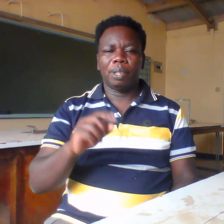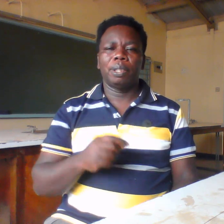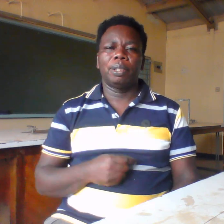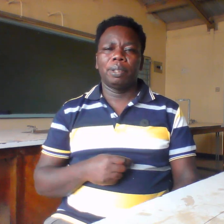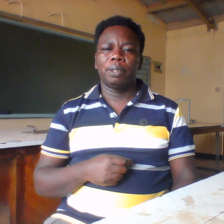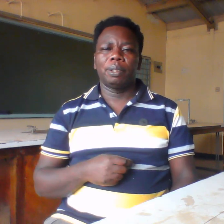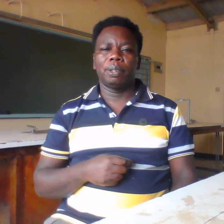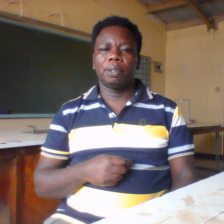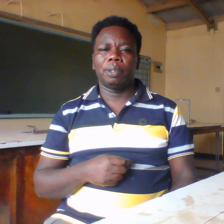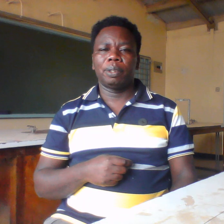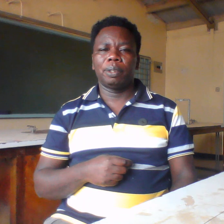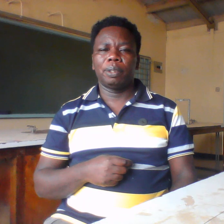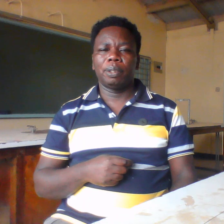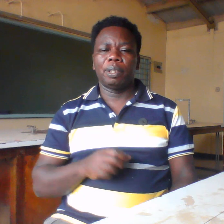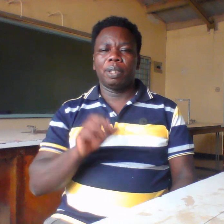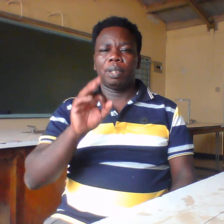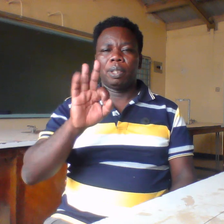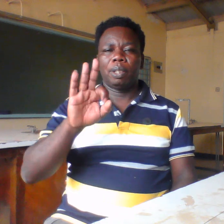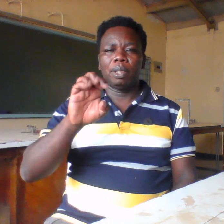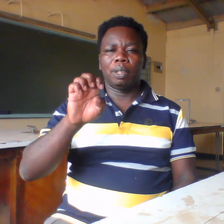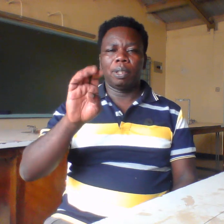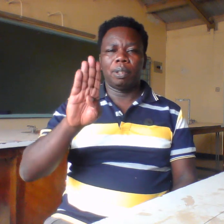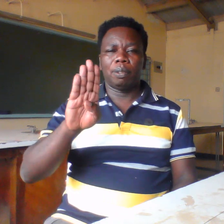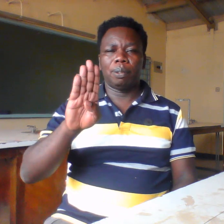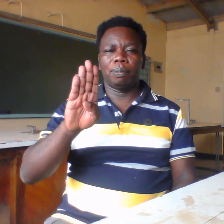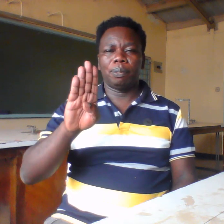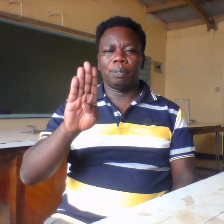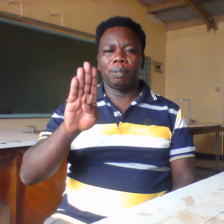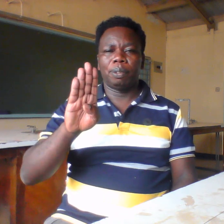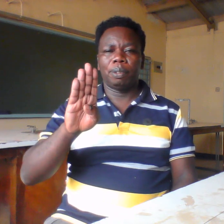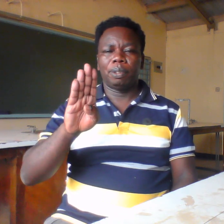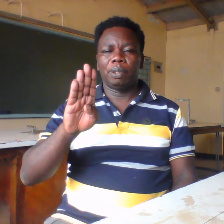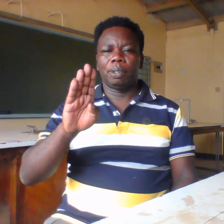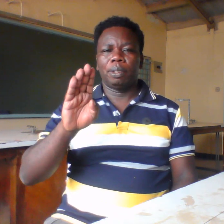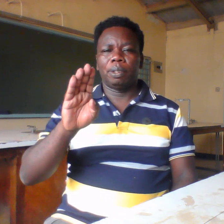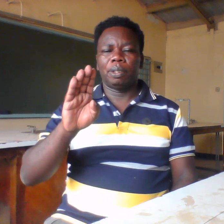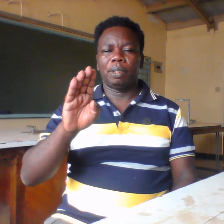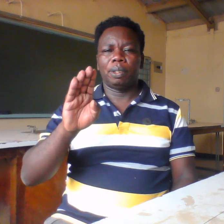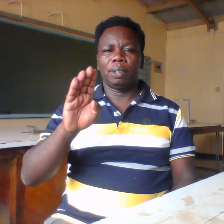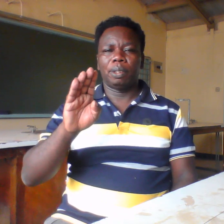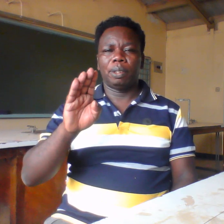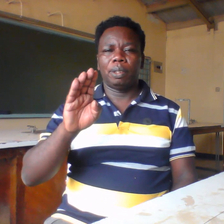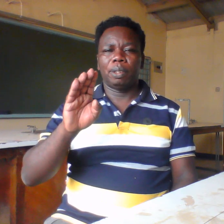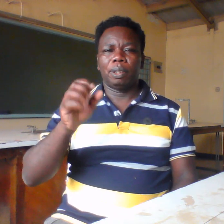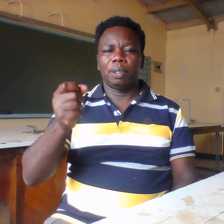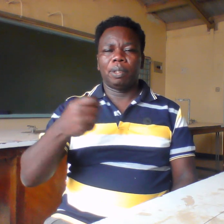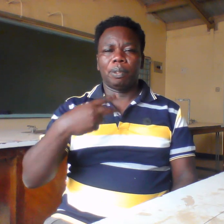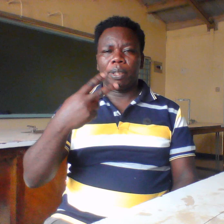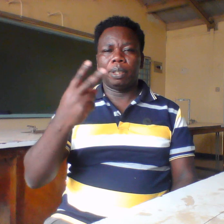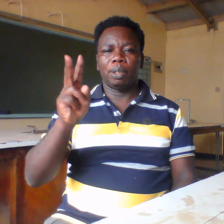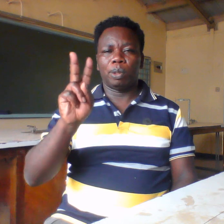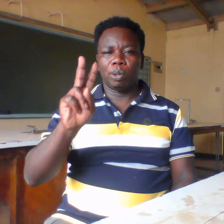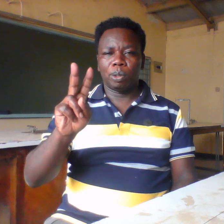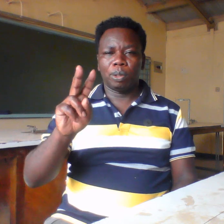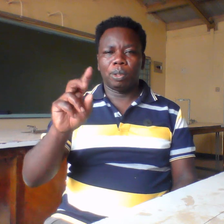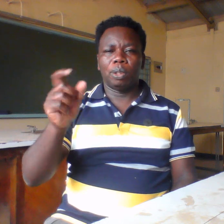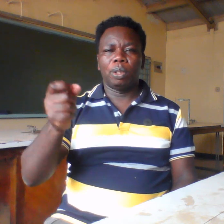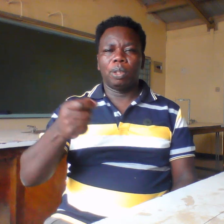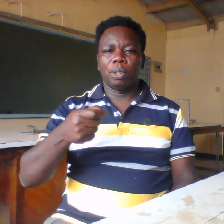February, March, April, May,